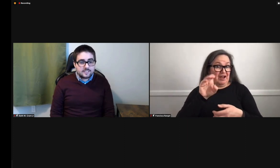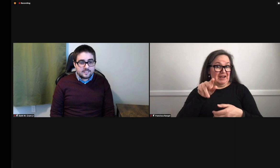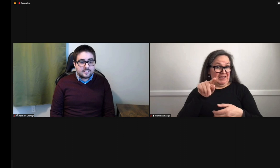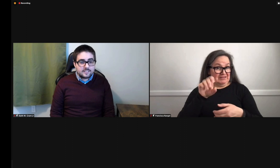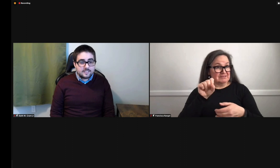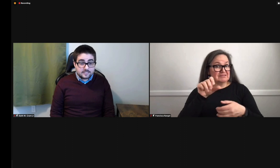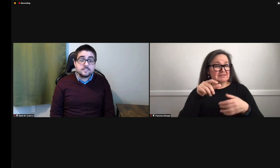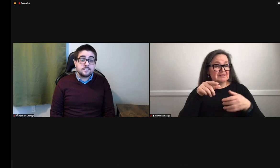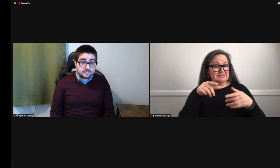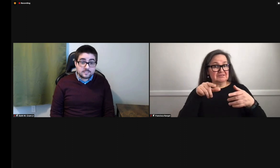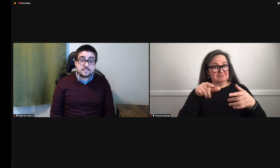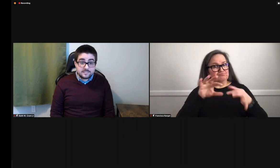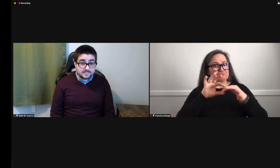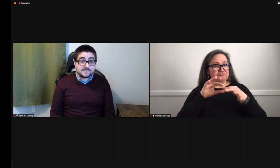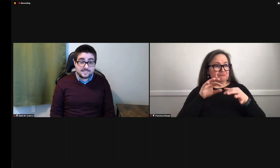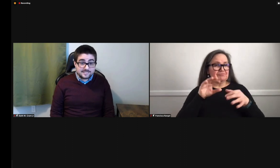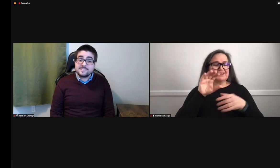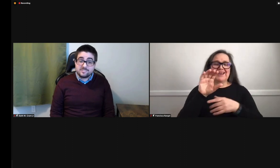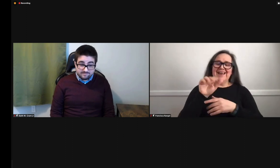So, I'm thrilled that ASL connects.